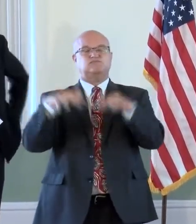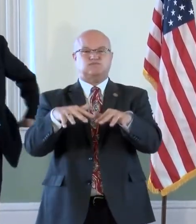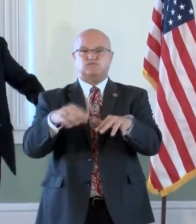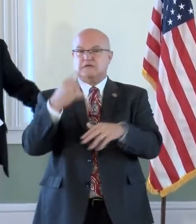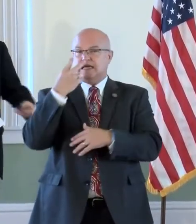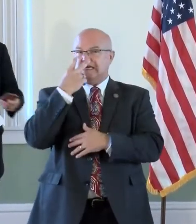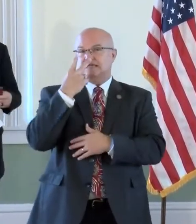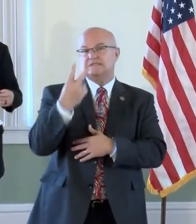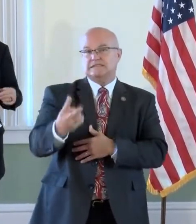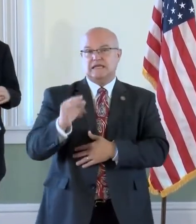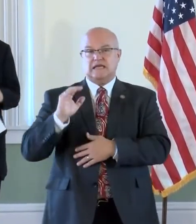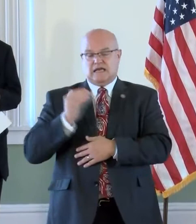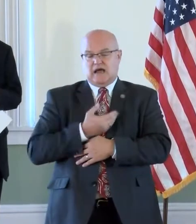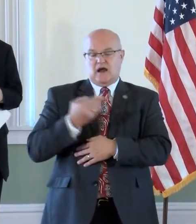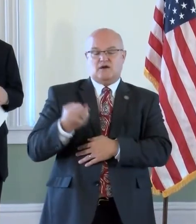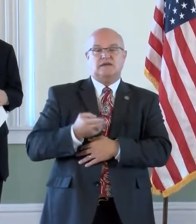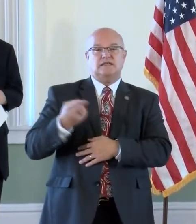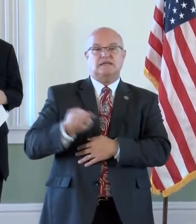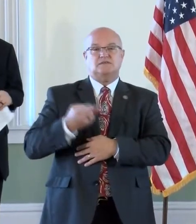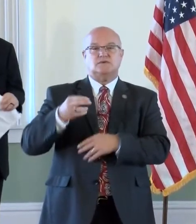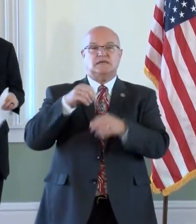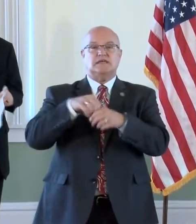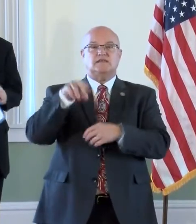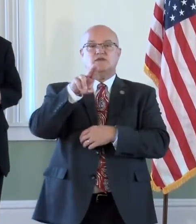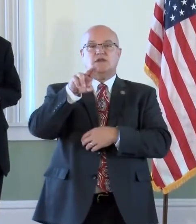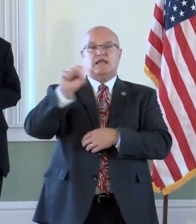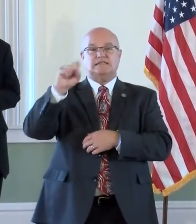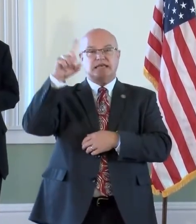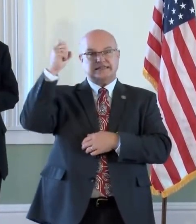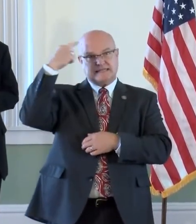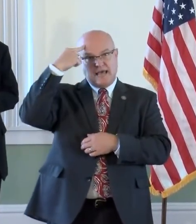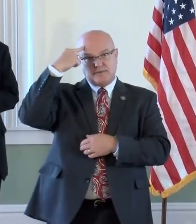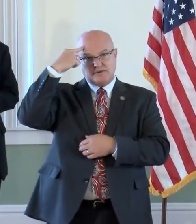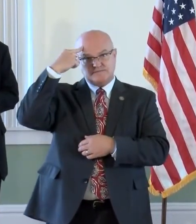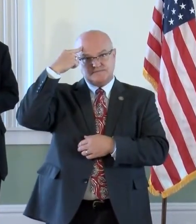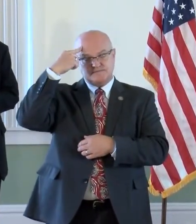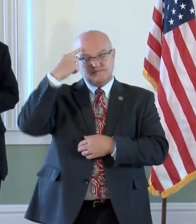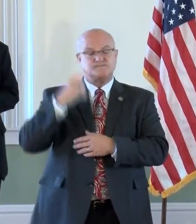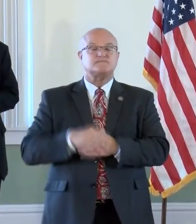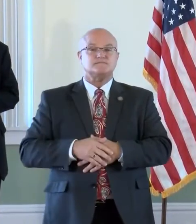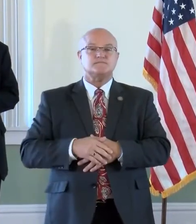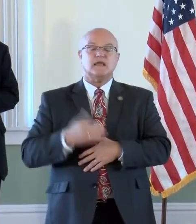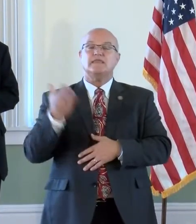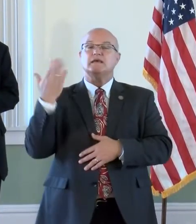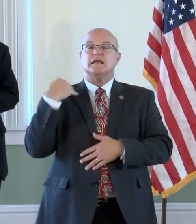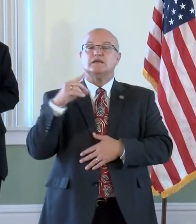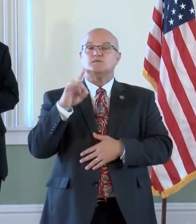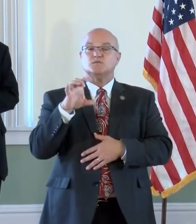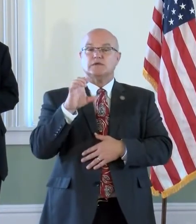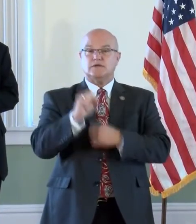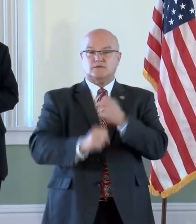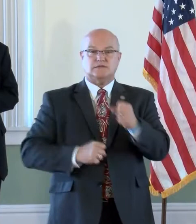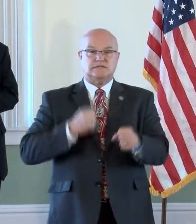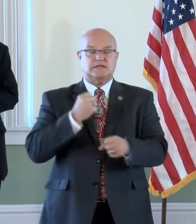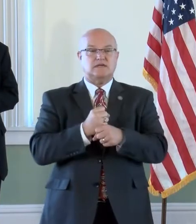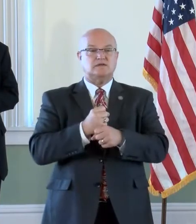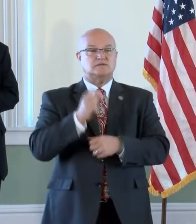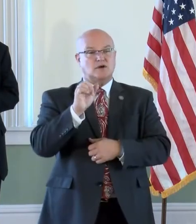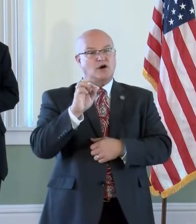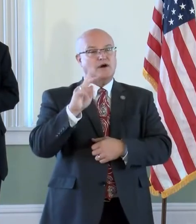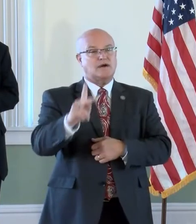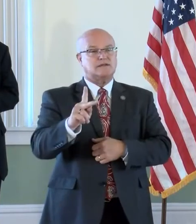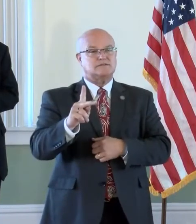our history in the United States Capitol. In the last 100 years, Arkansas